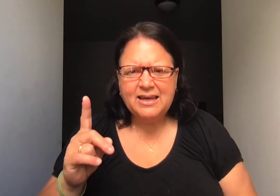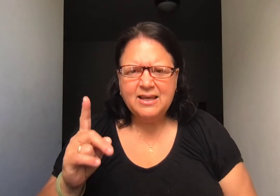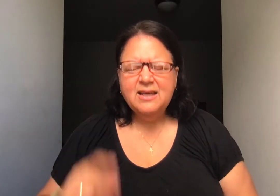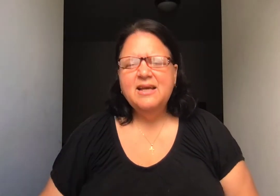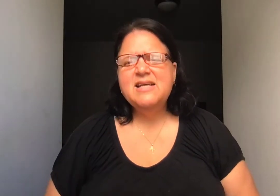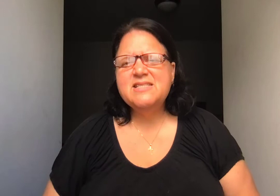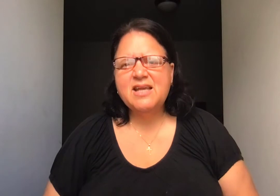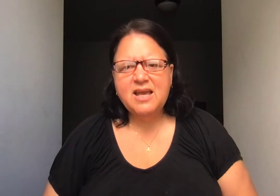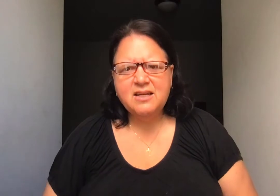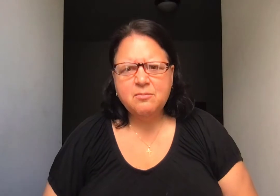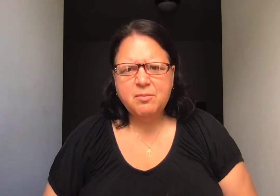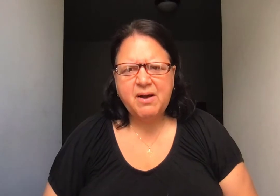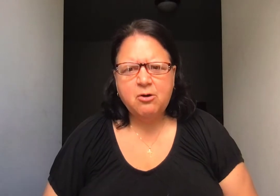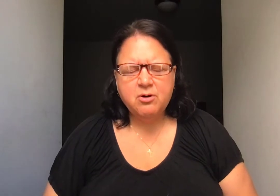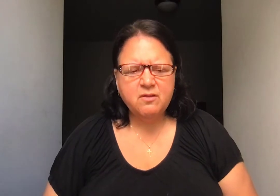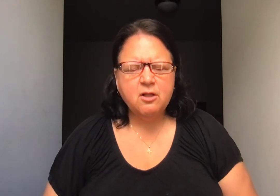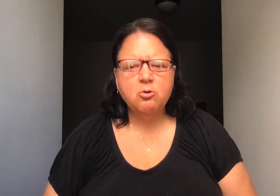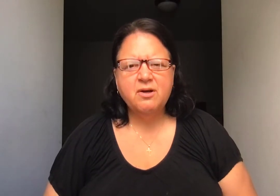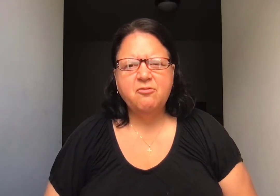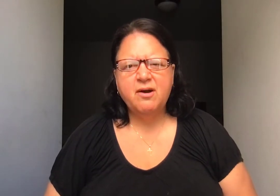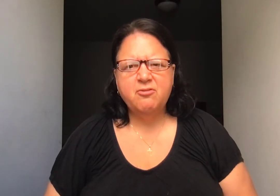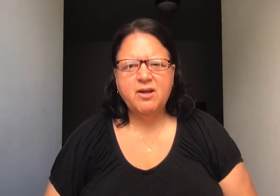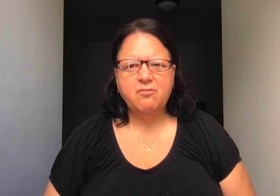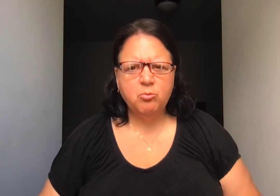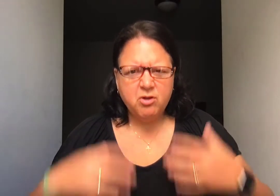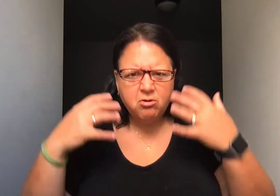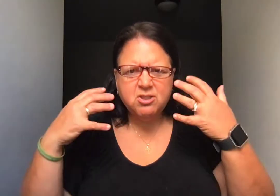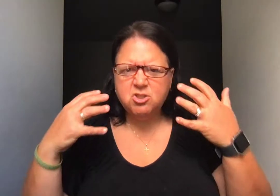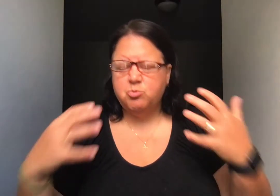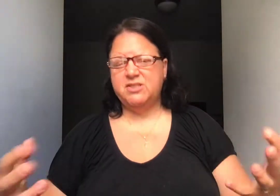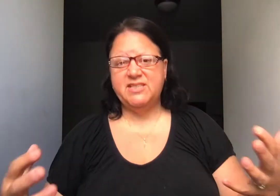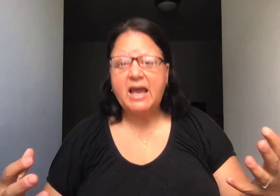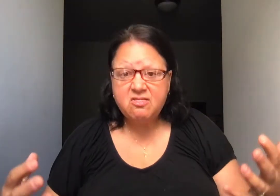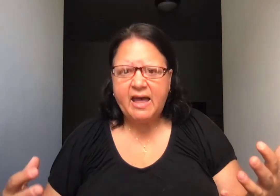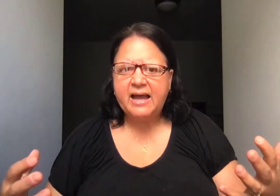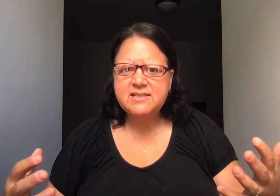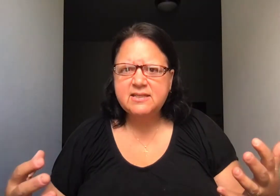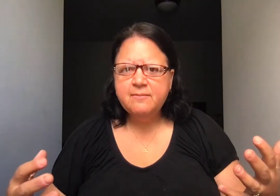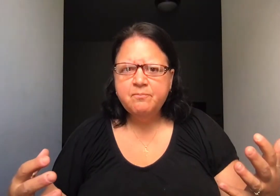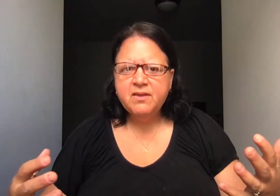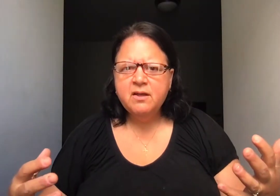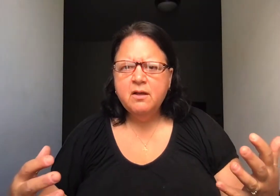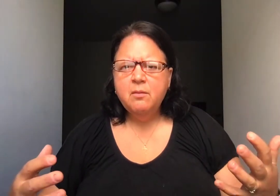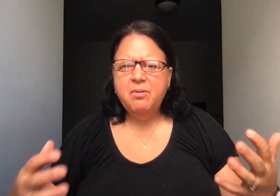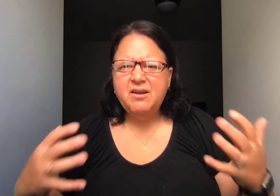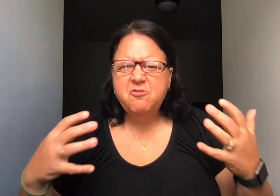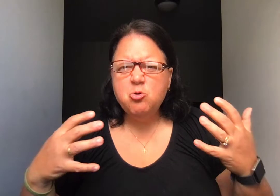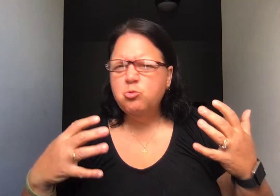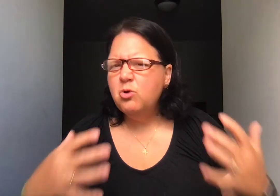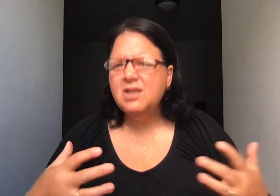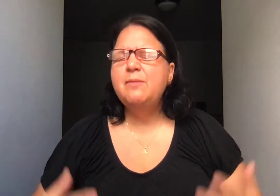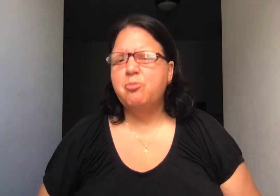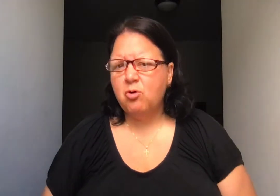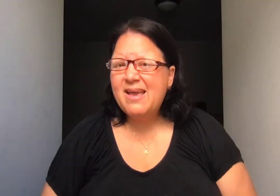is the kingdom, the power, and the glory forever and ever. Well, you can just recite that, but if you really pray